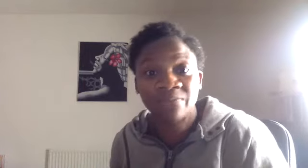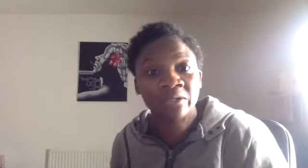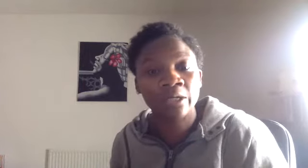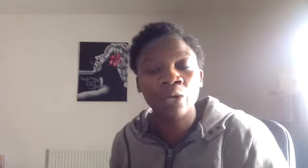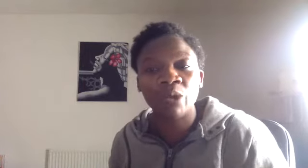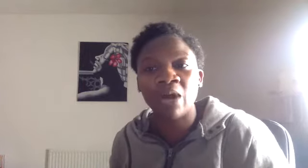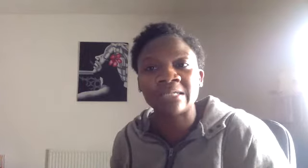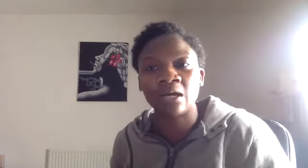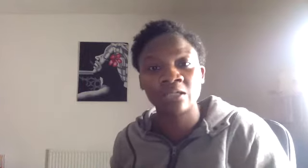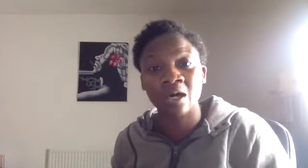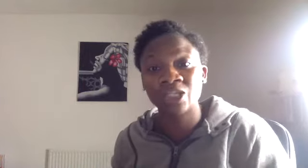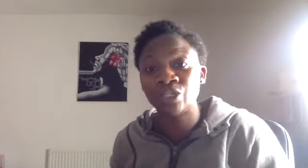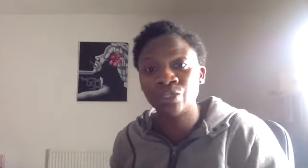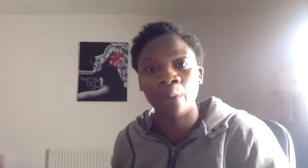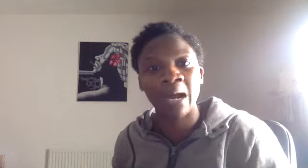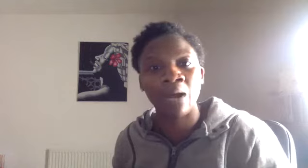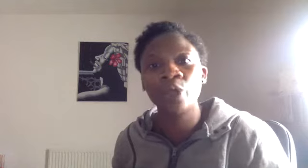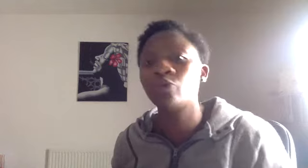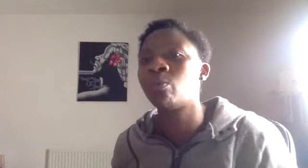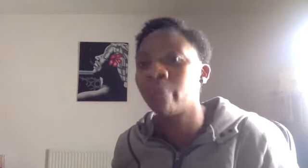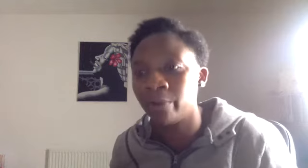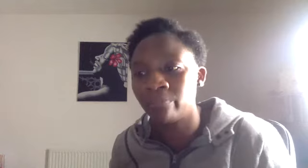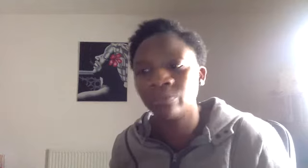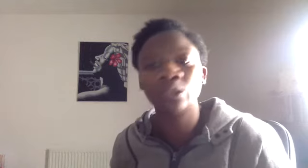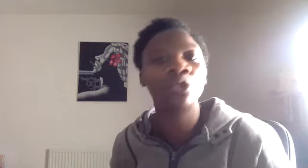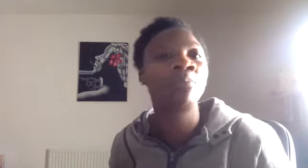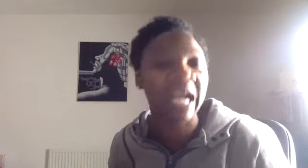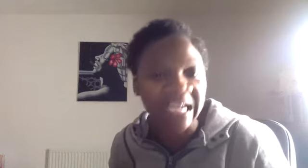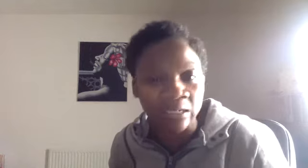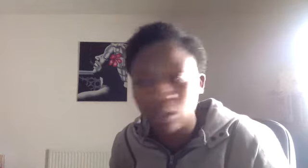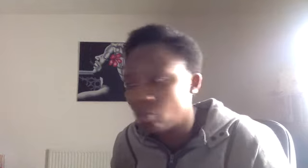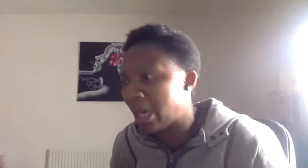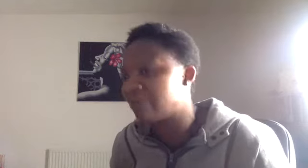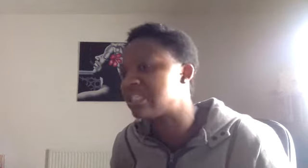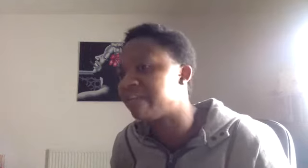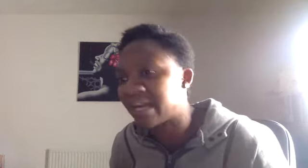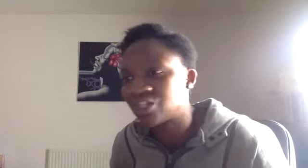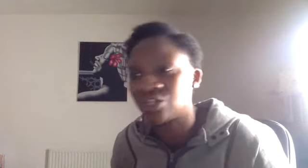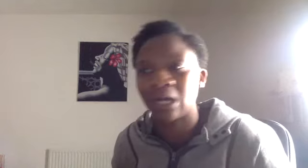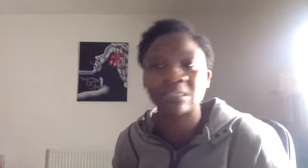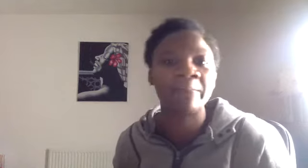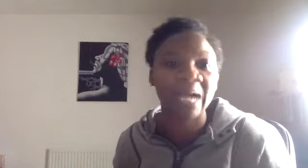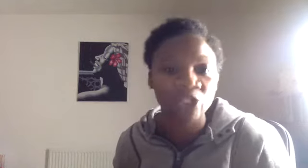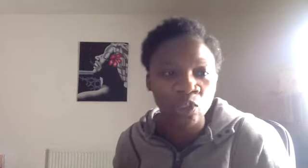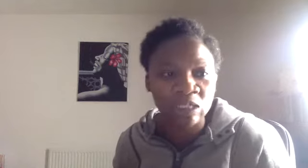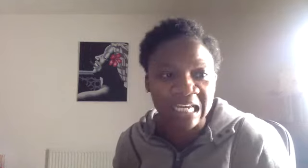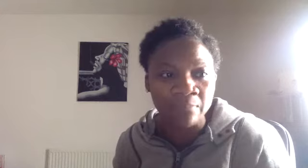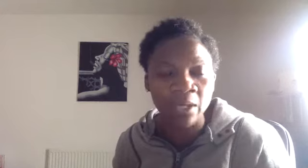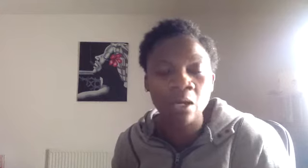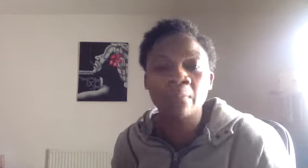where I start to ask you about your problem, your pain. How does it affect you? How does it impact your sleep? But